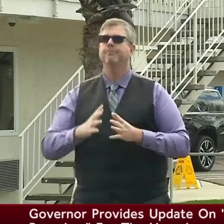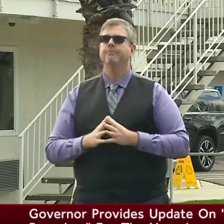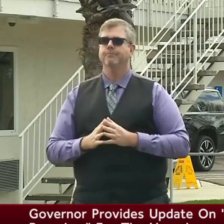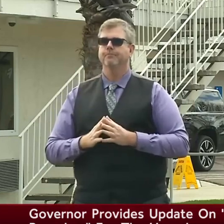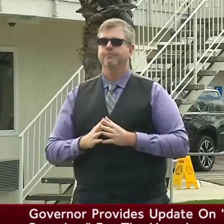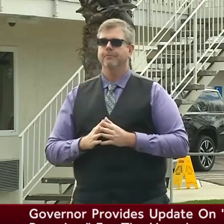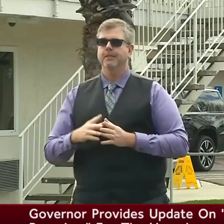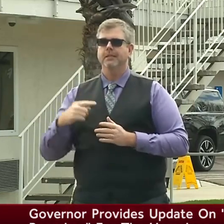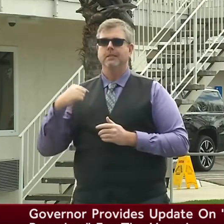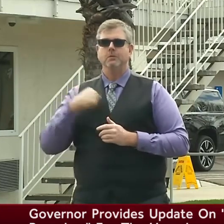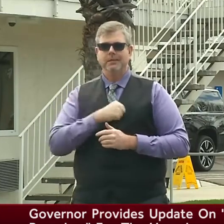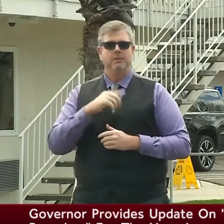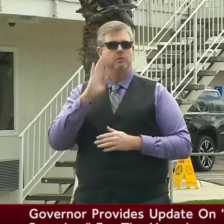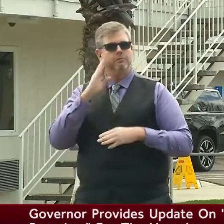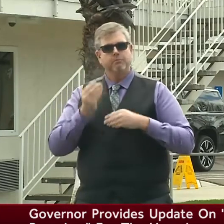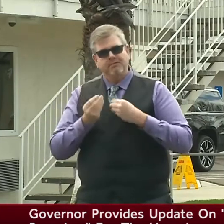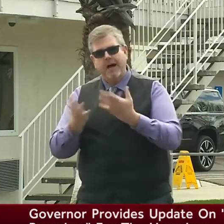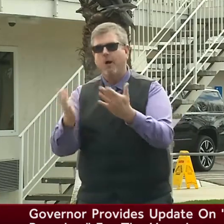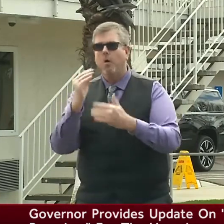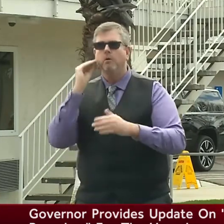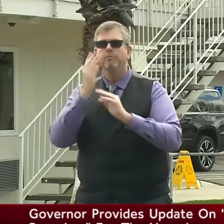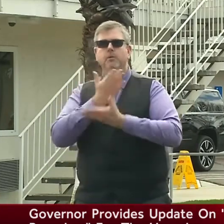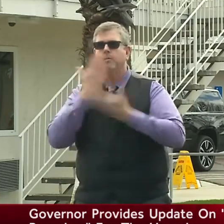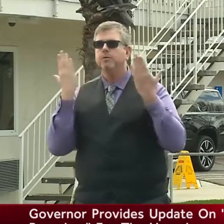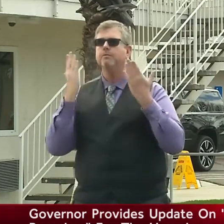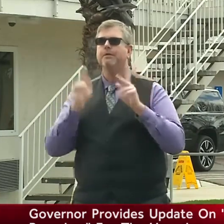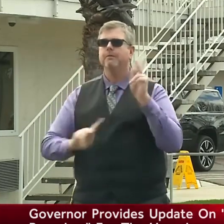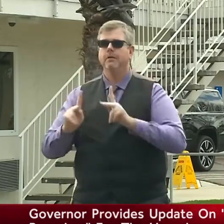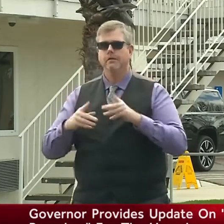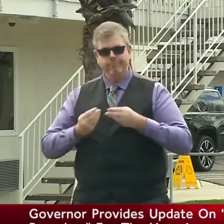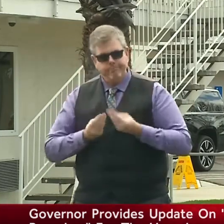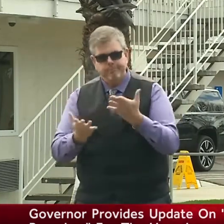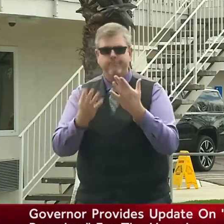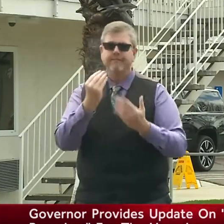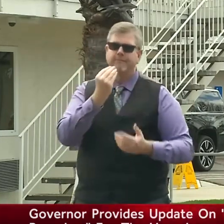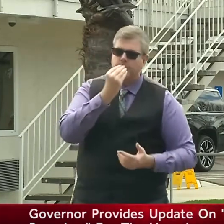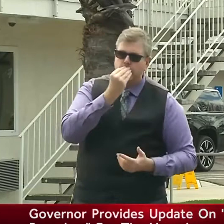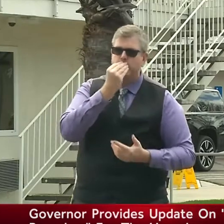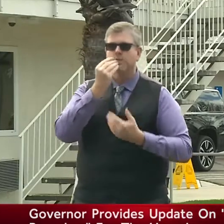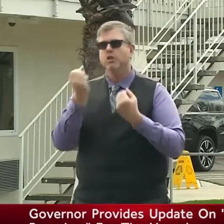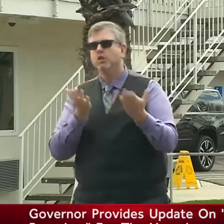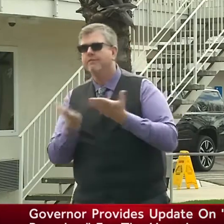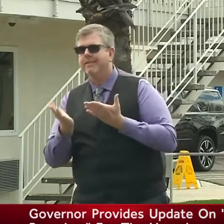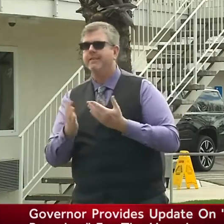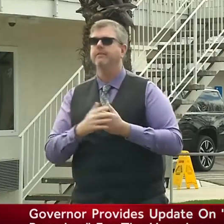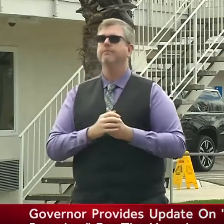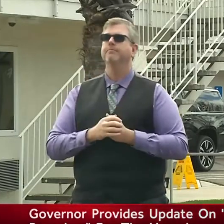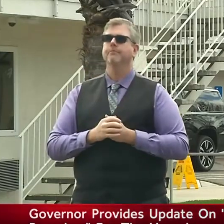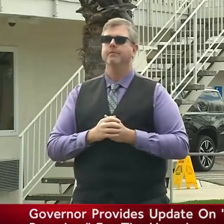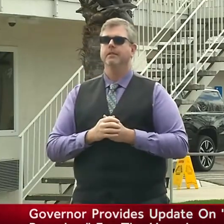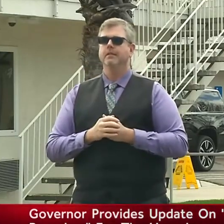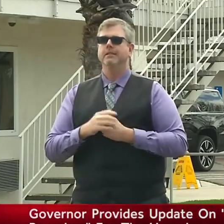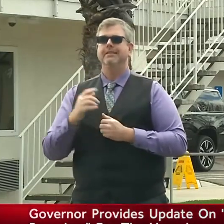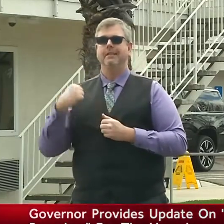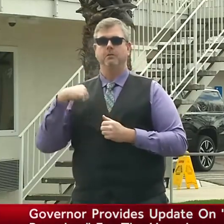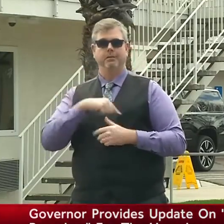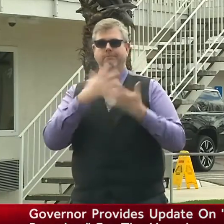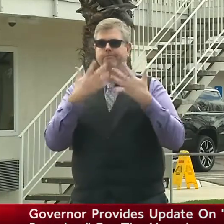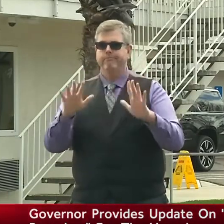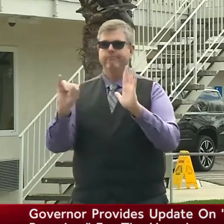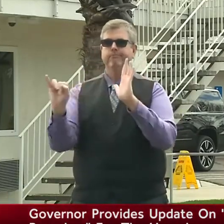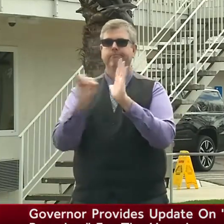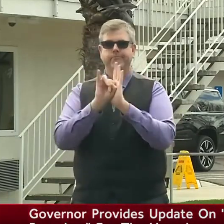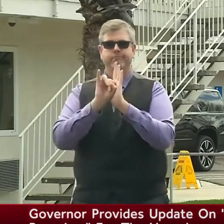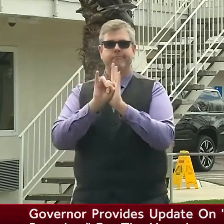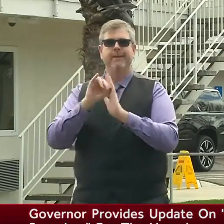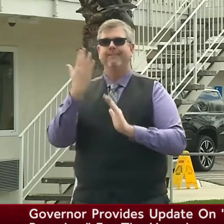We had an audacious goal a few weeks back of identifying 15,000 hotel rooms that would